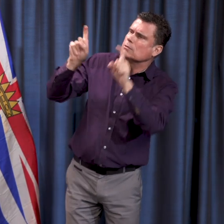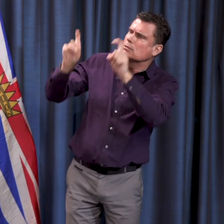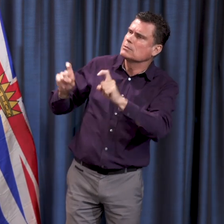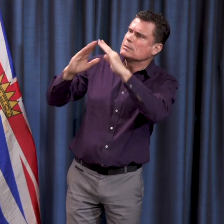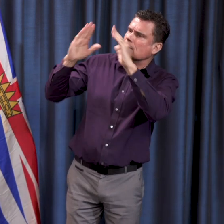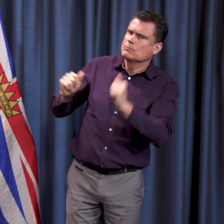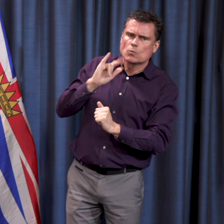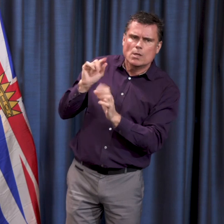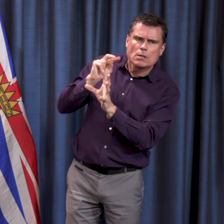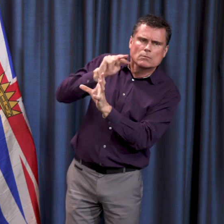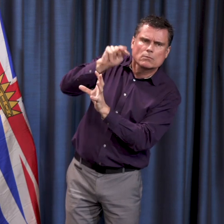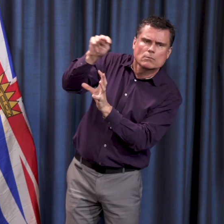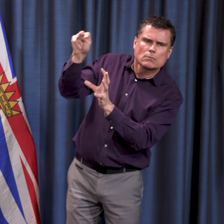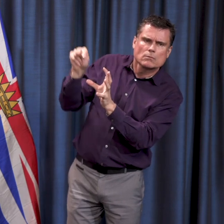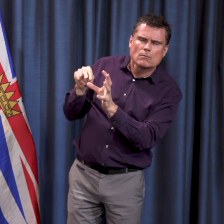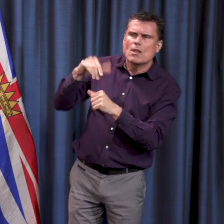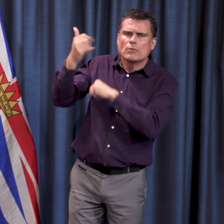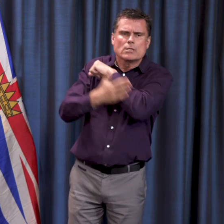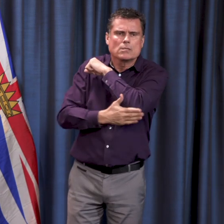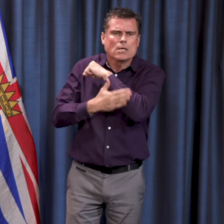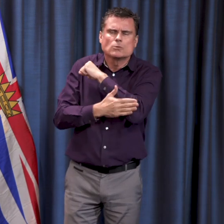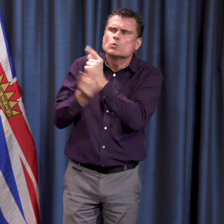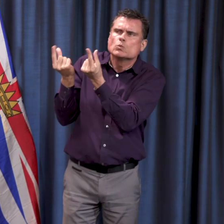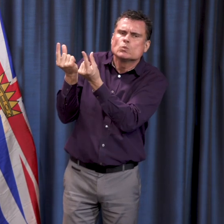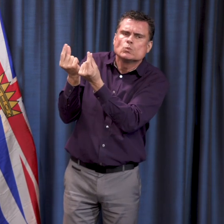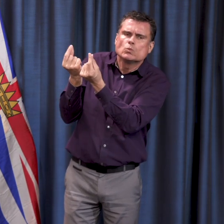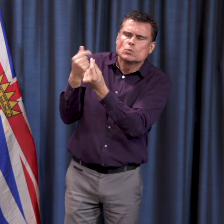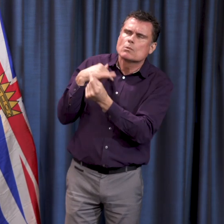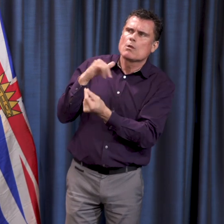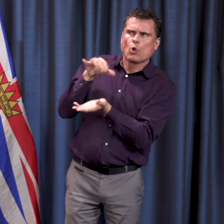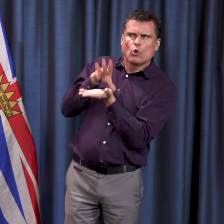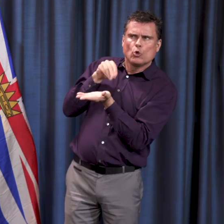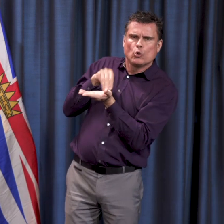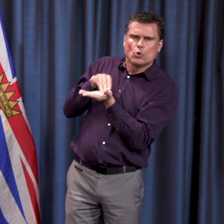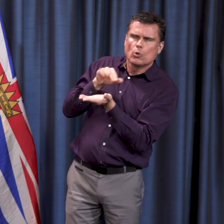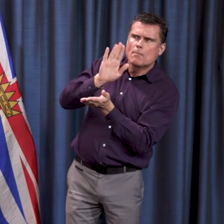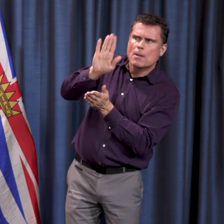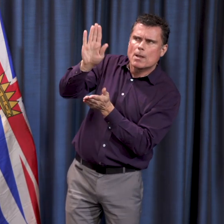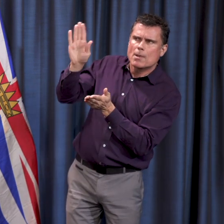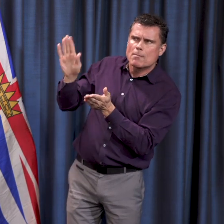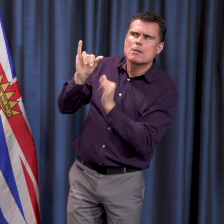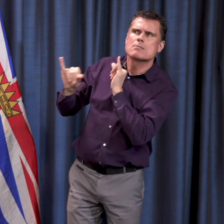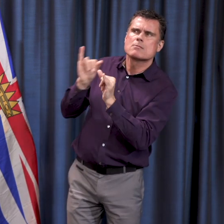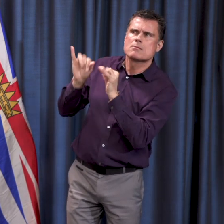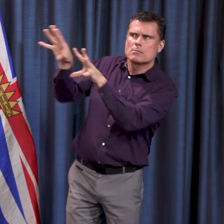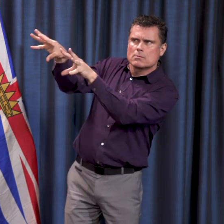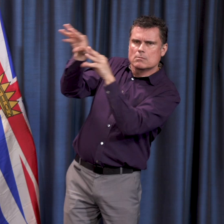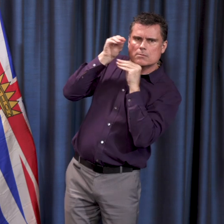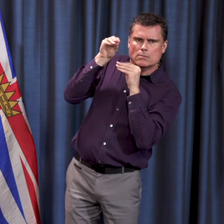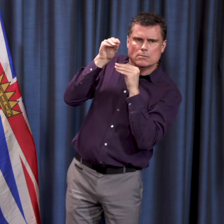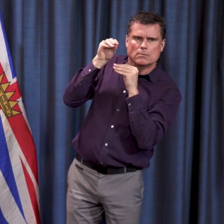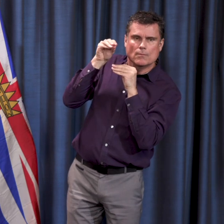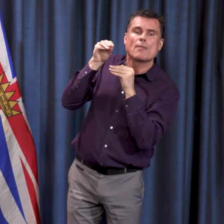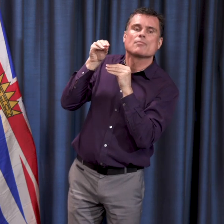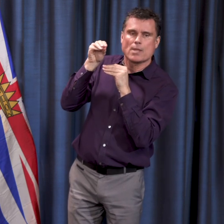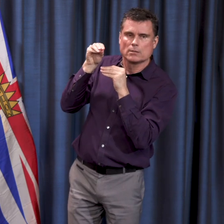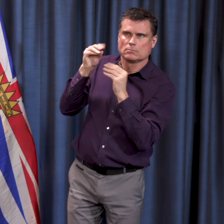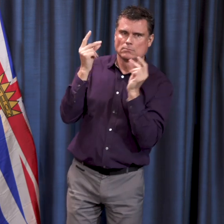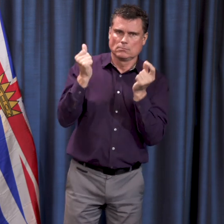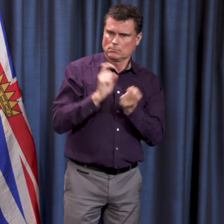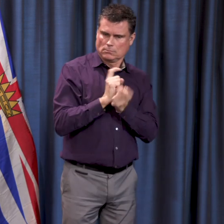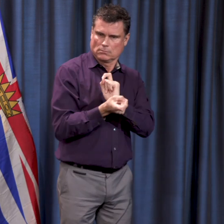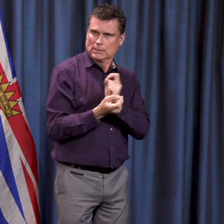done in other countries and being nimble in our response. So to be clear, we are